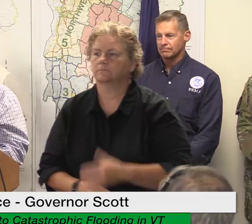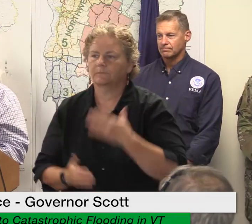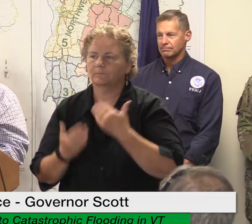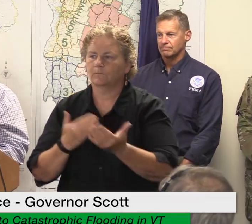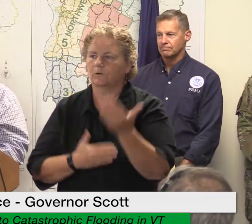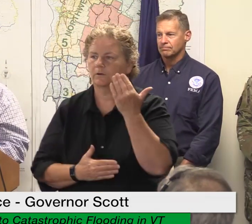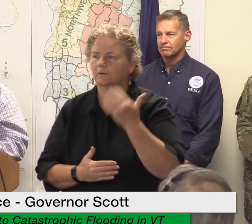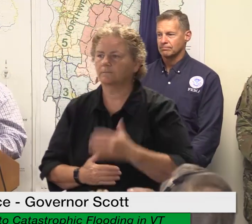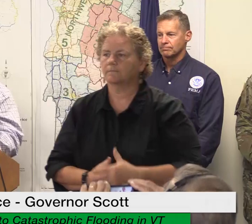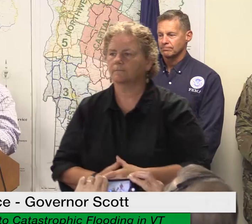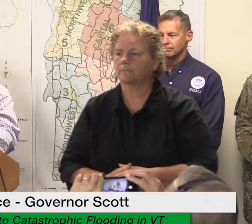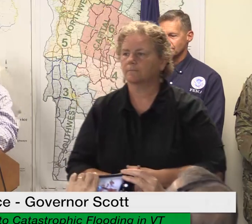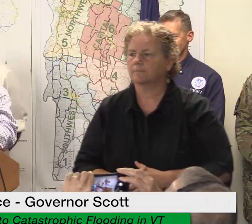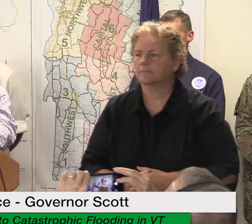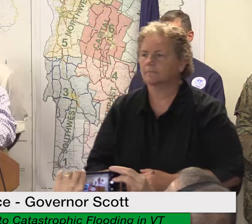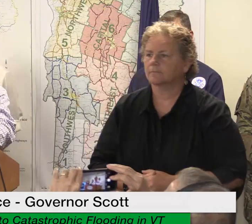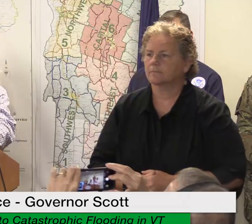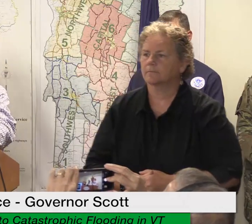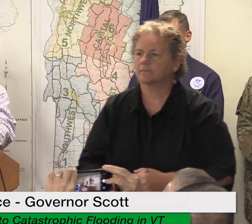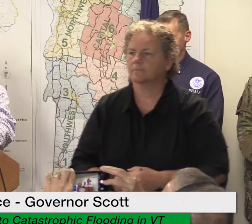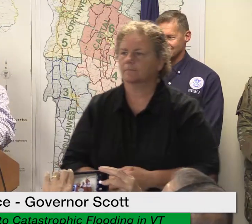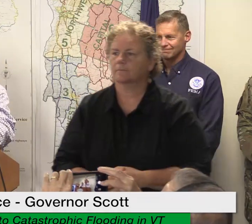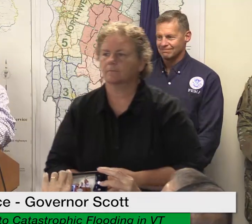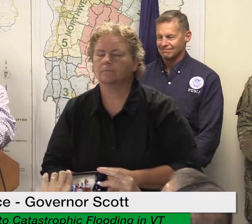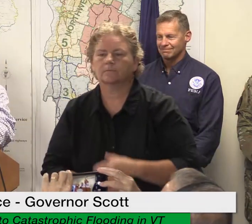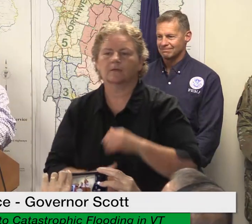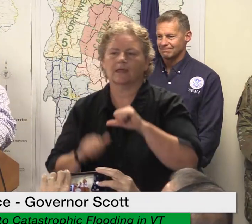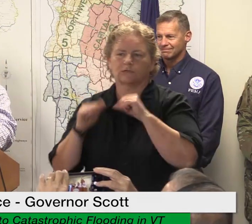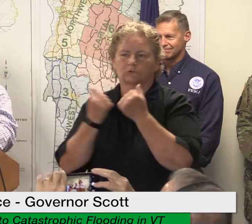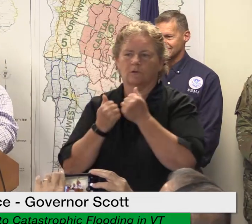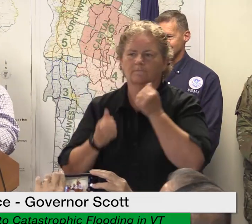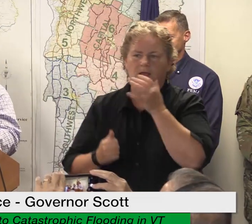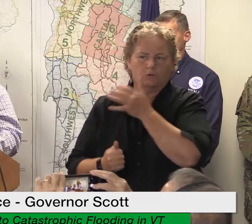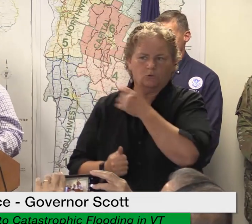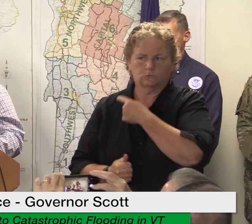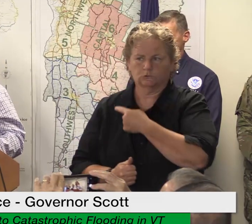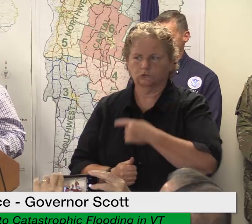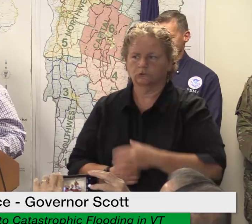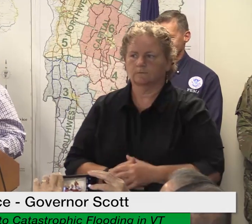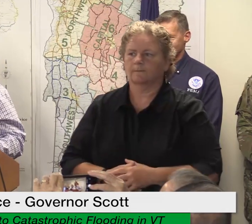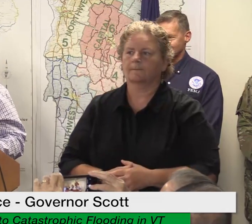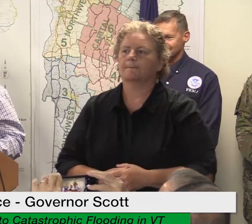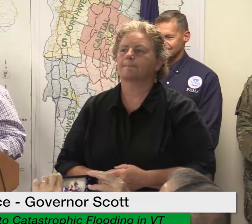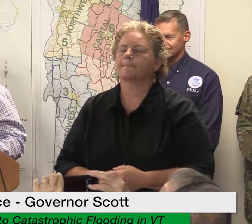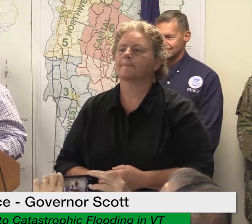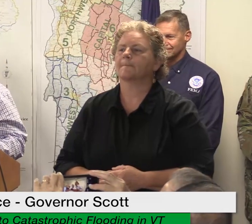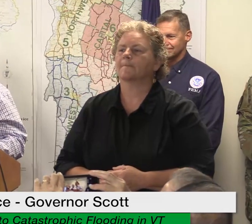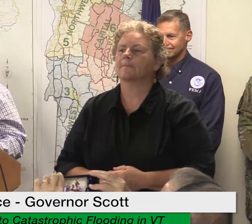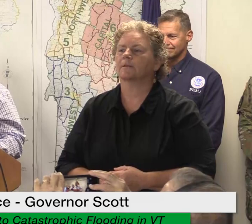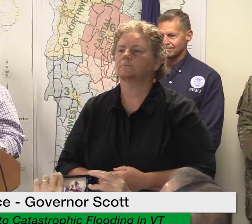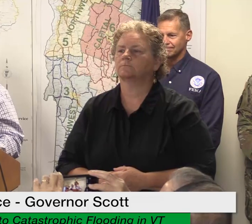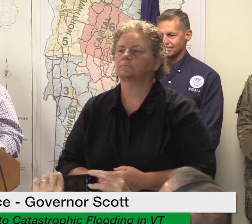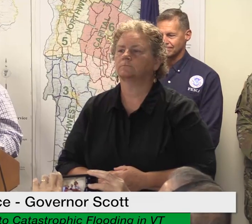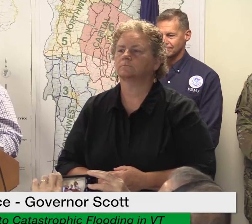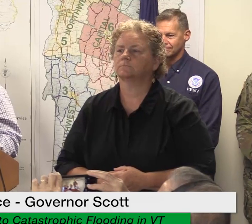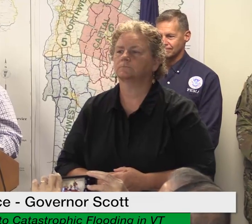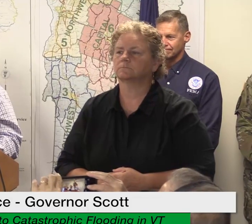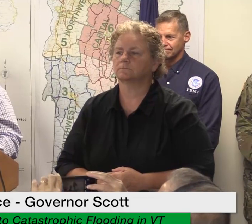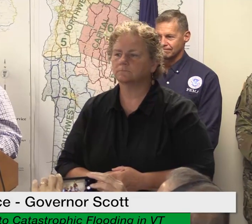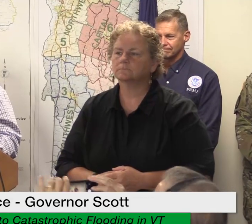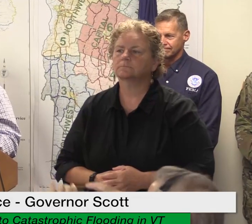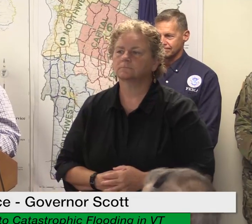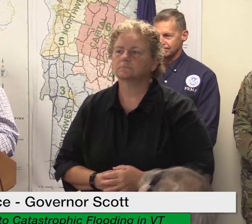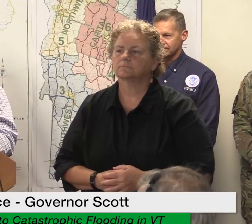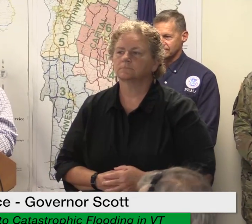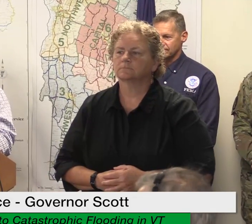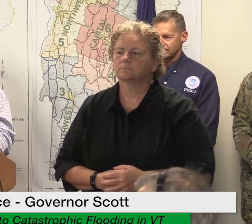tebbets with the agency of agriculture food and markets you may recall we had another weather event in may which impacted a